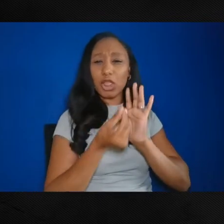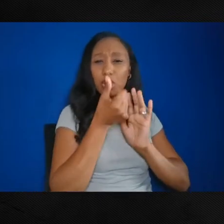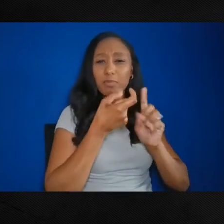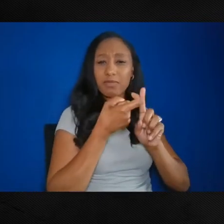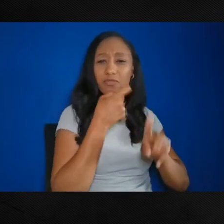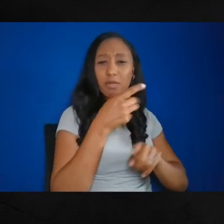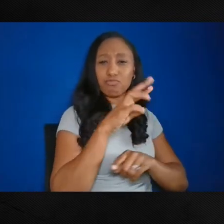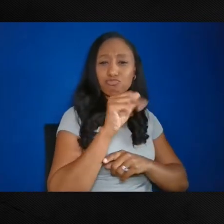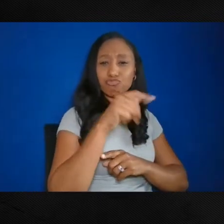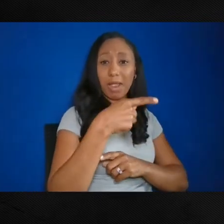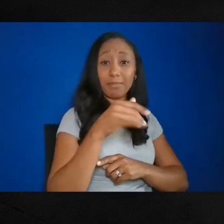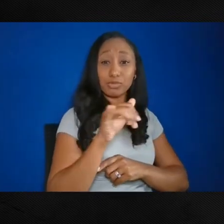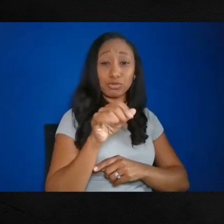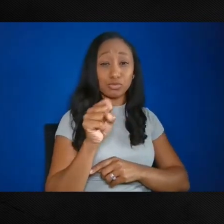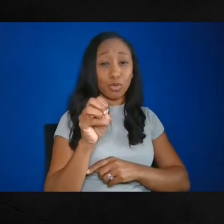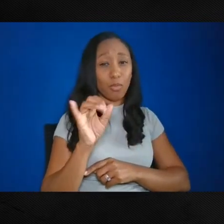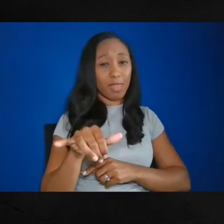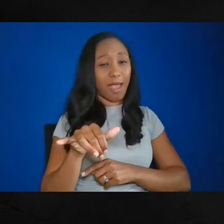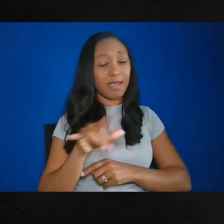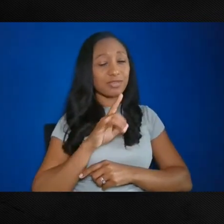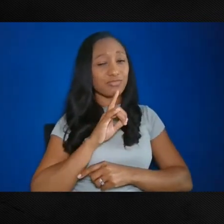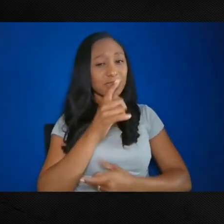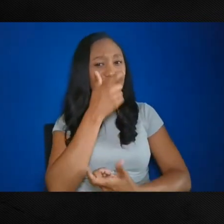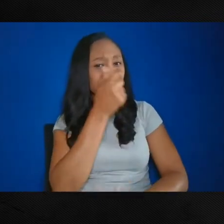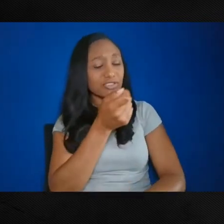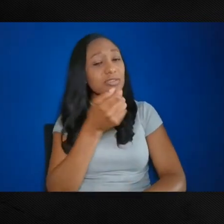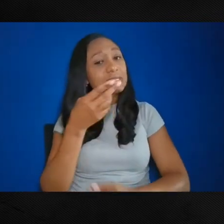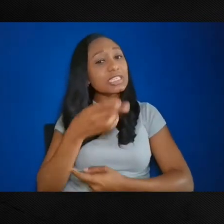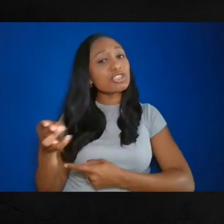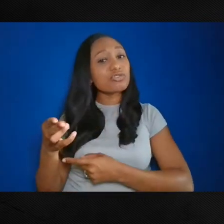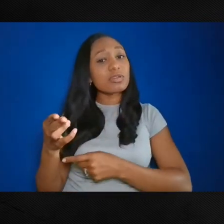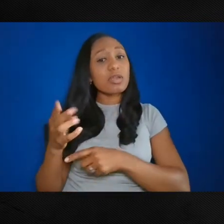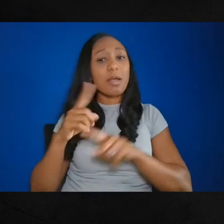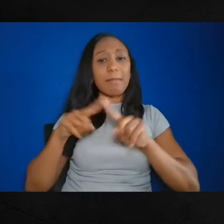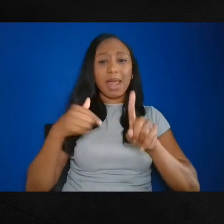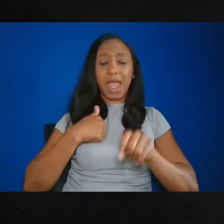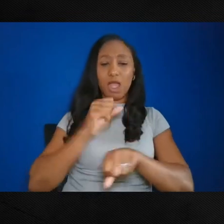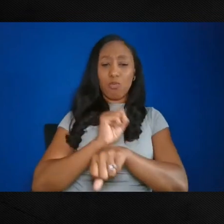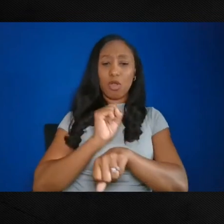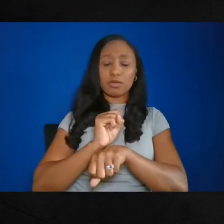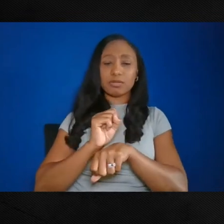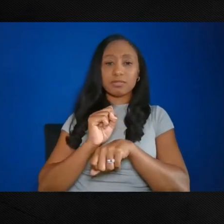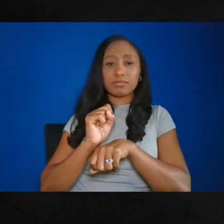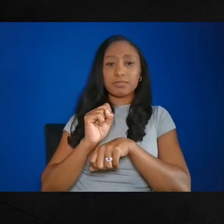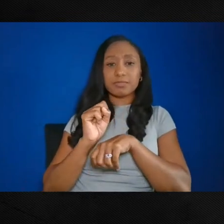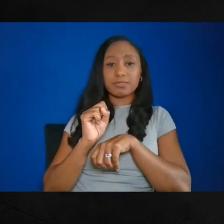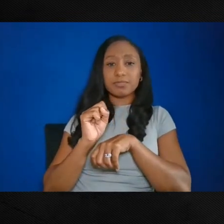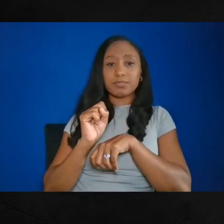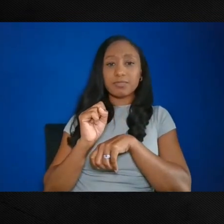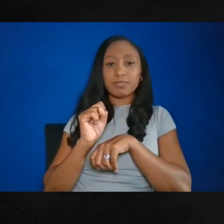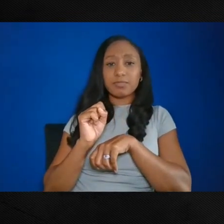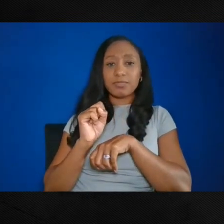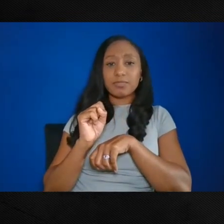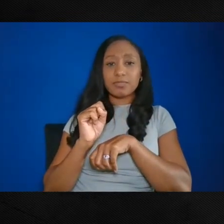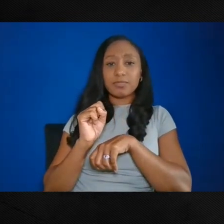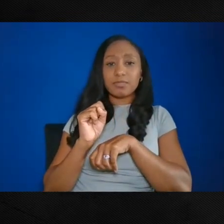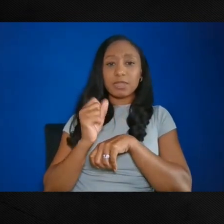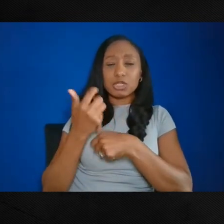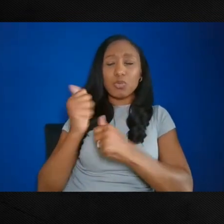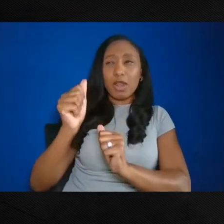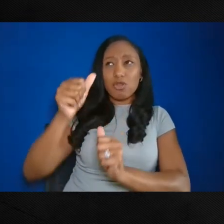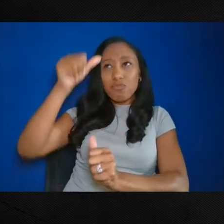Washington DC, Channel 5, to do a cover story talking about remembering the beaches.